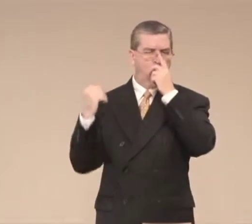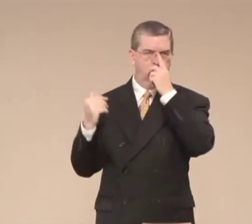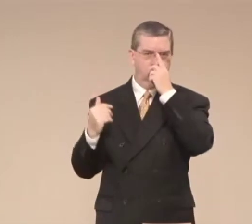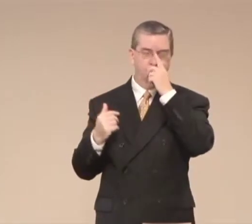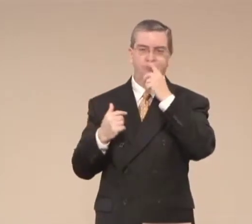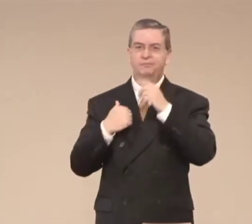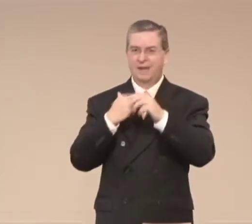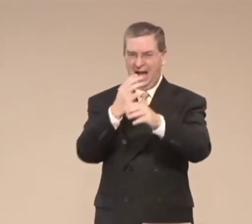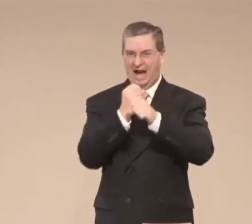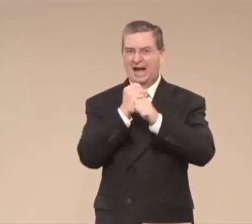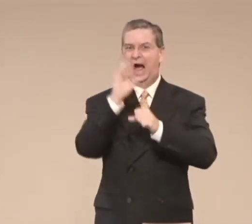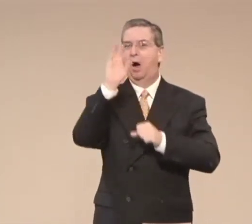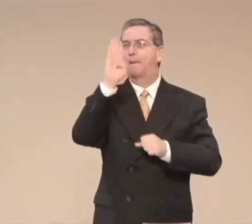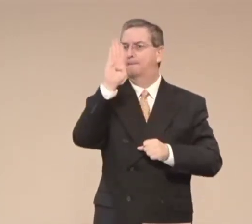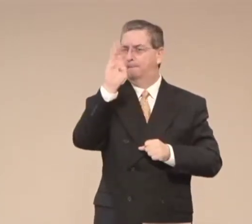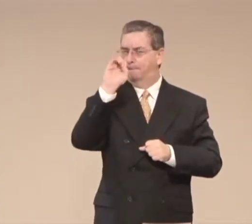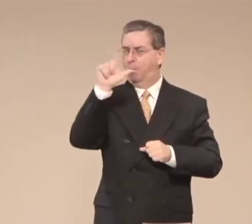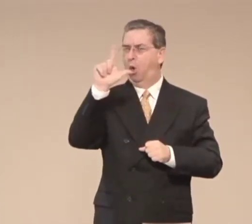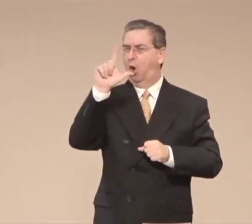It was probably 18 years ago,